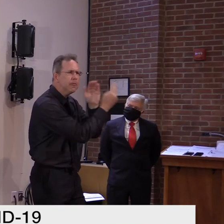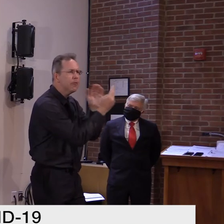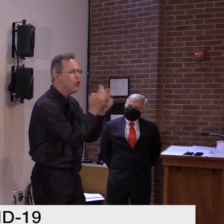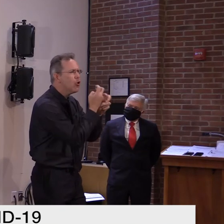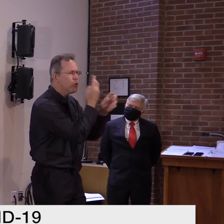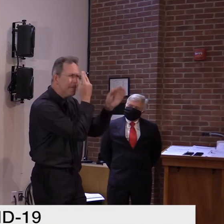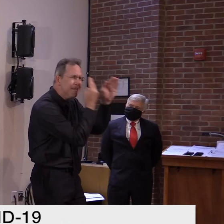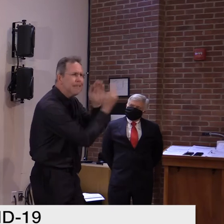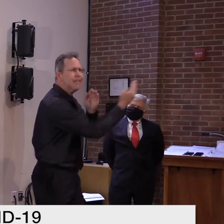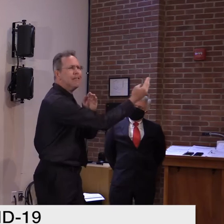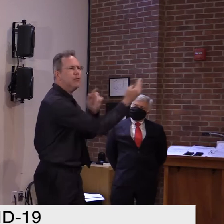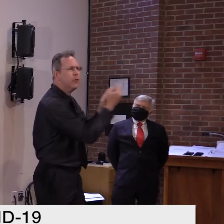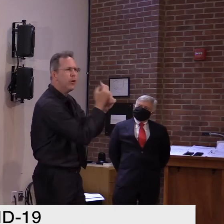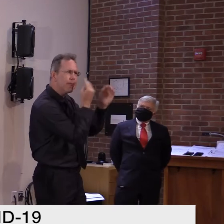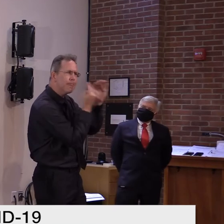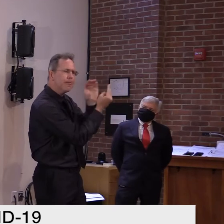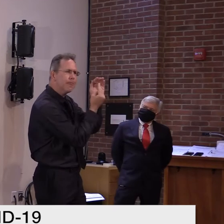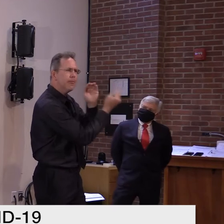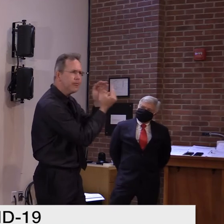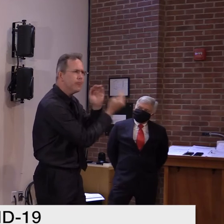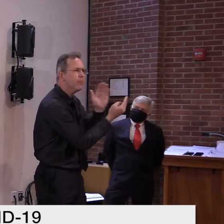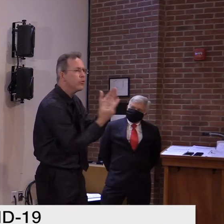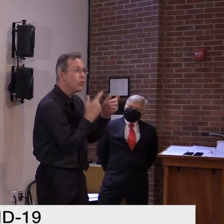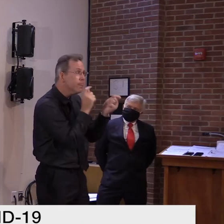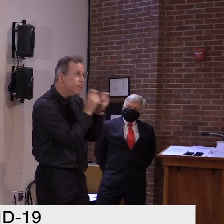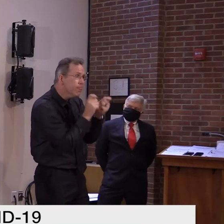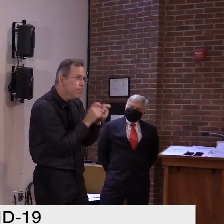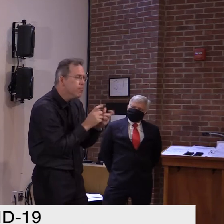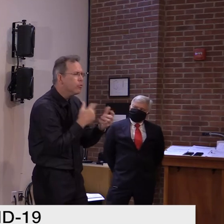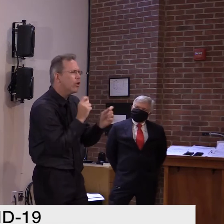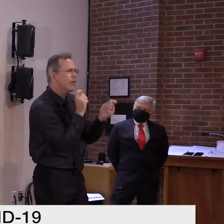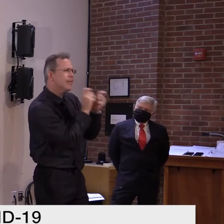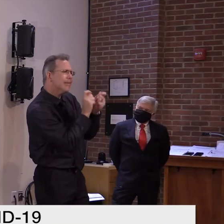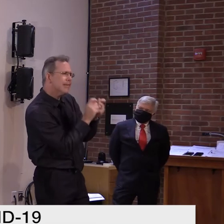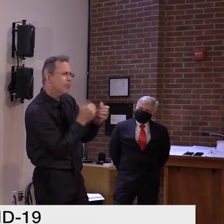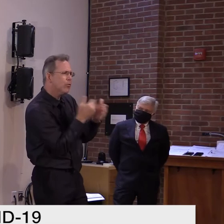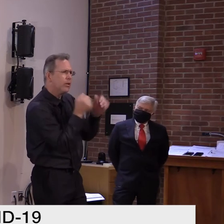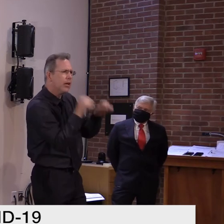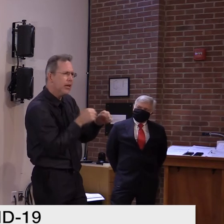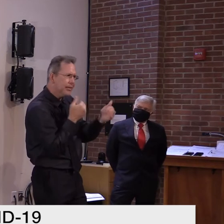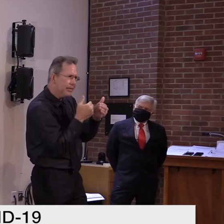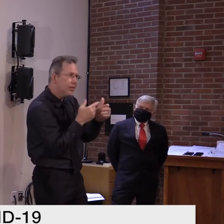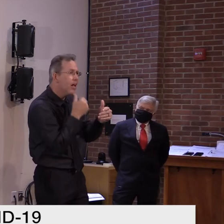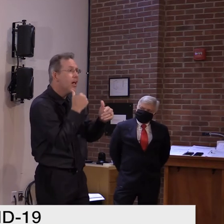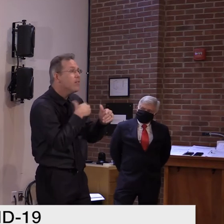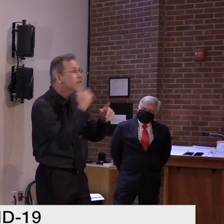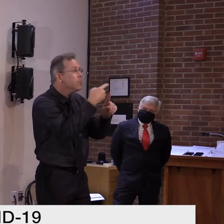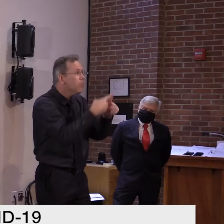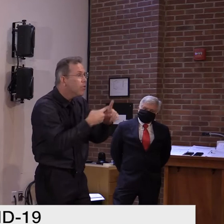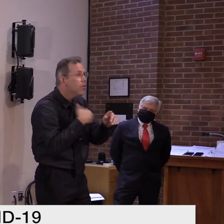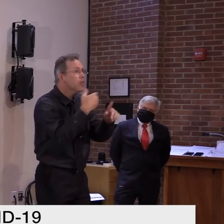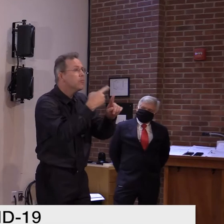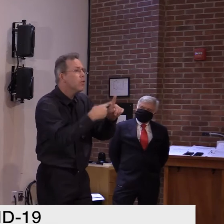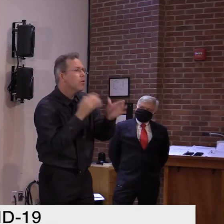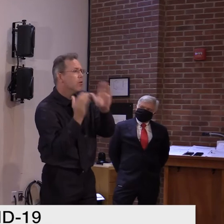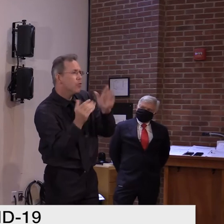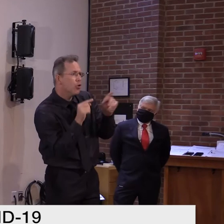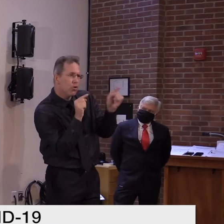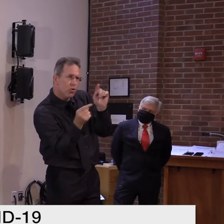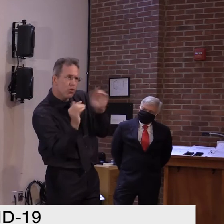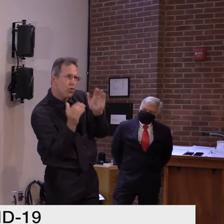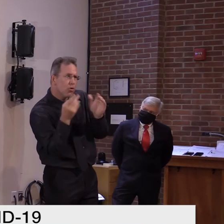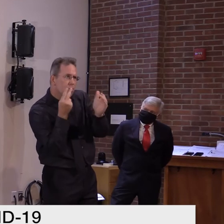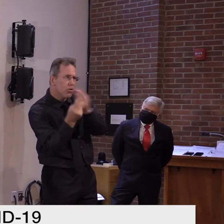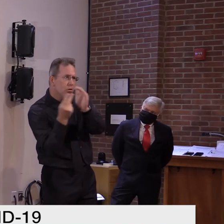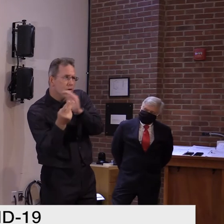been accurate in telling us this month and next month and into the winter are gonna be much different than what we've had in the summer. And we've been